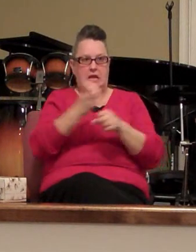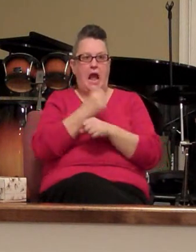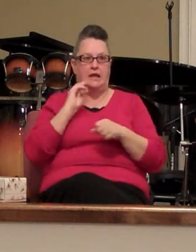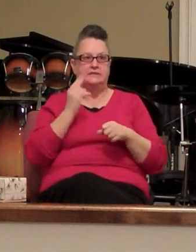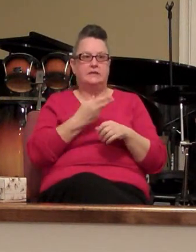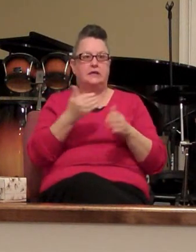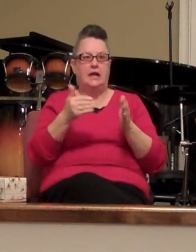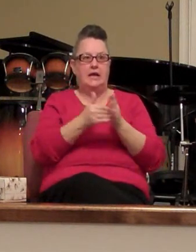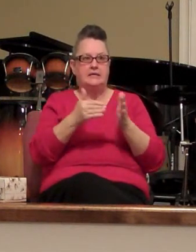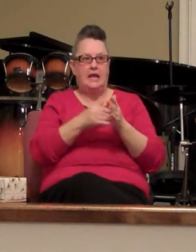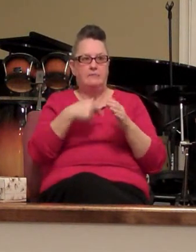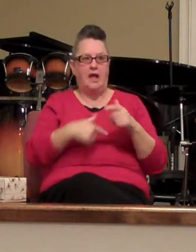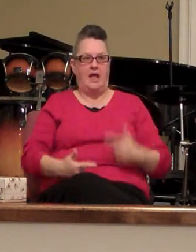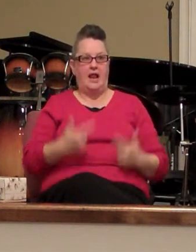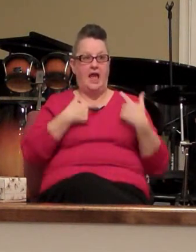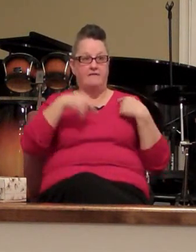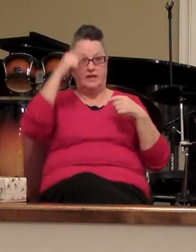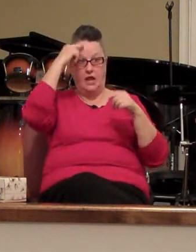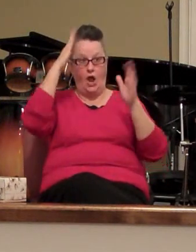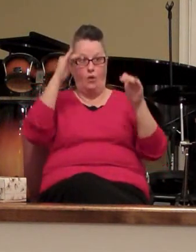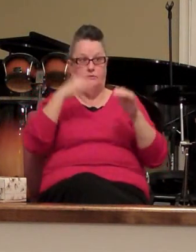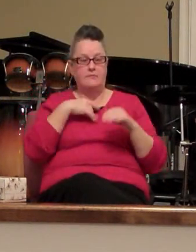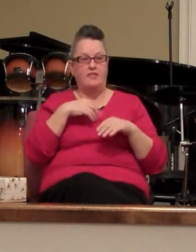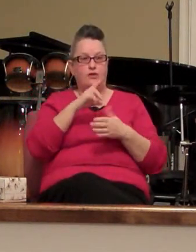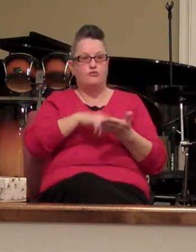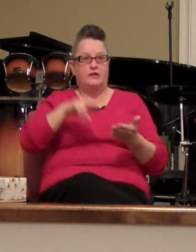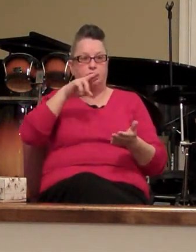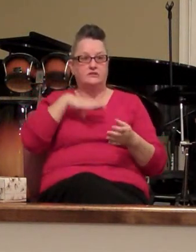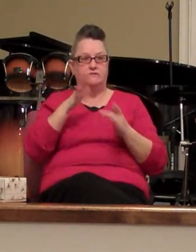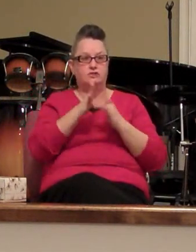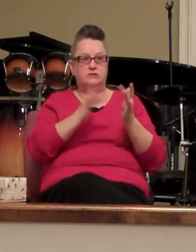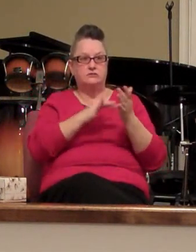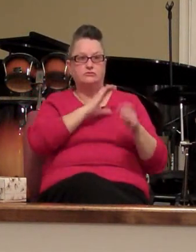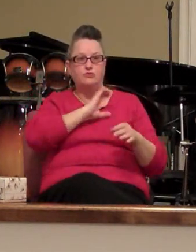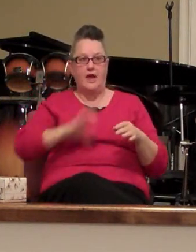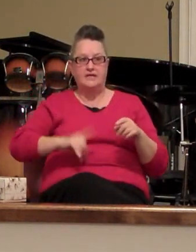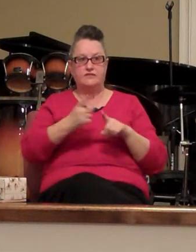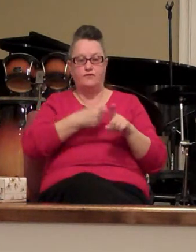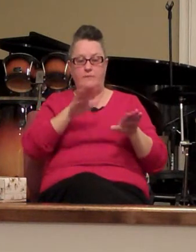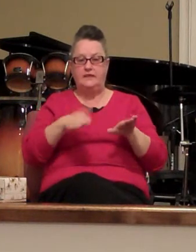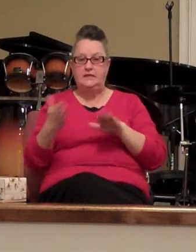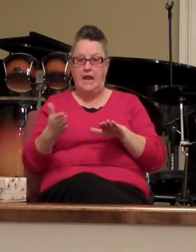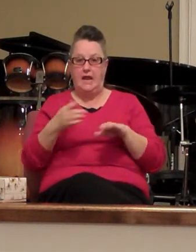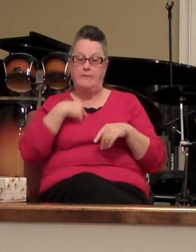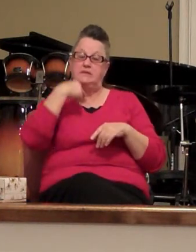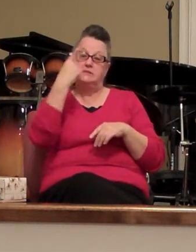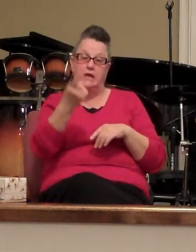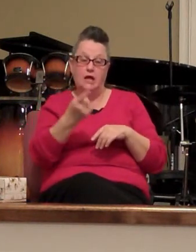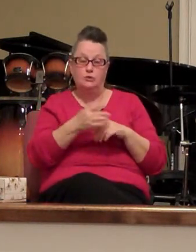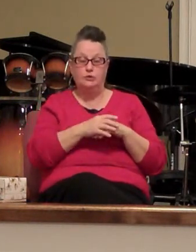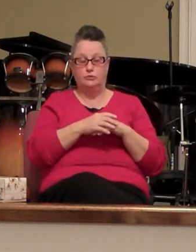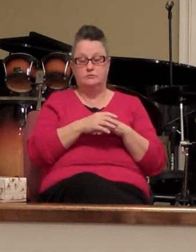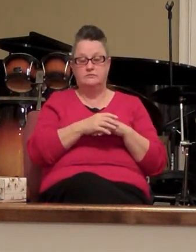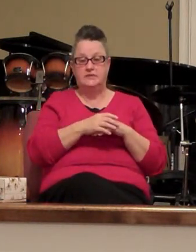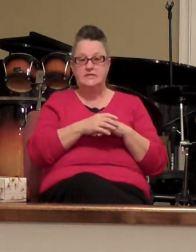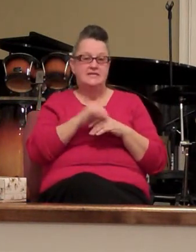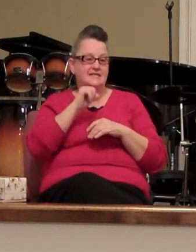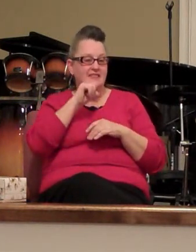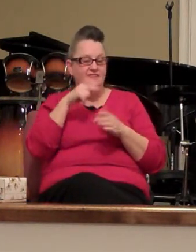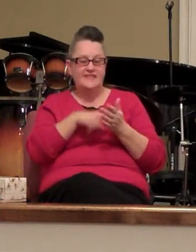by the resurrection of Jesus Christ from the dead. Let me tell you this is not a hope like the world.